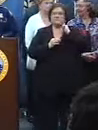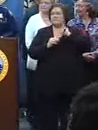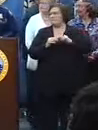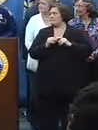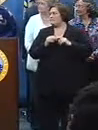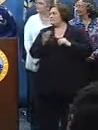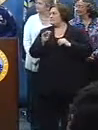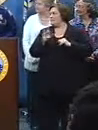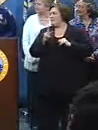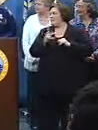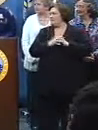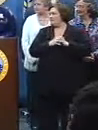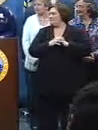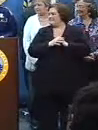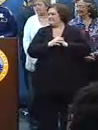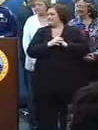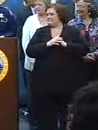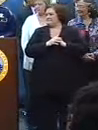Mark.